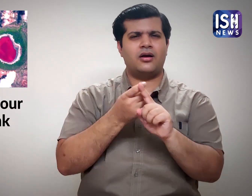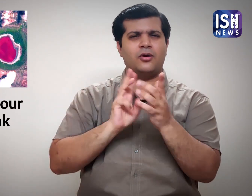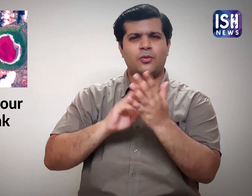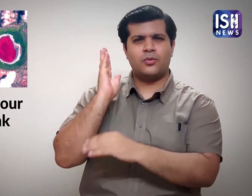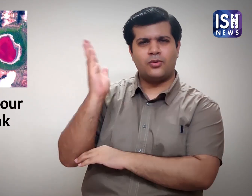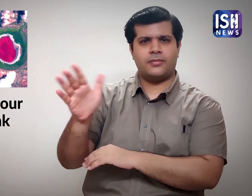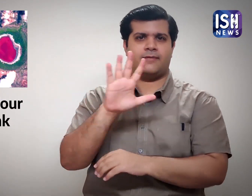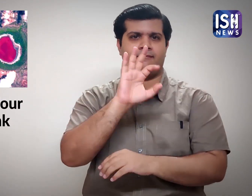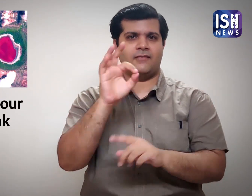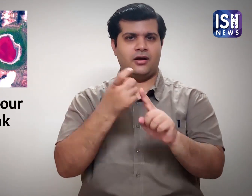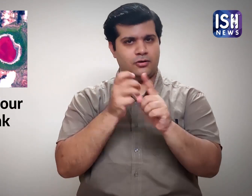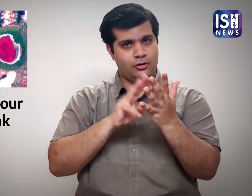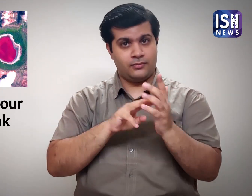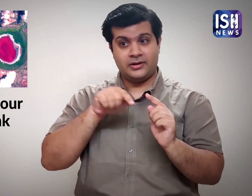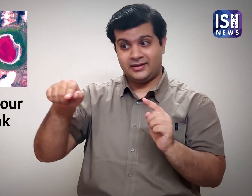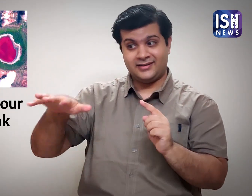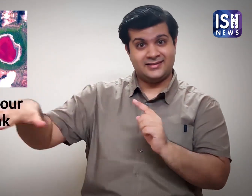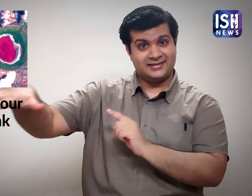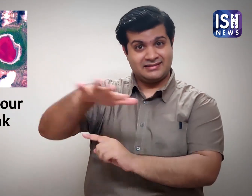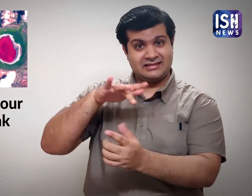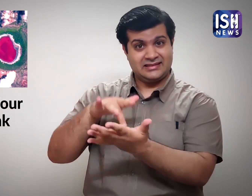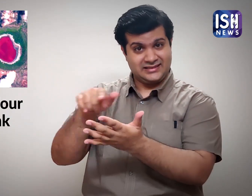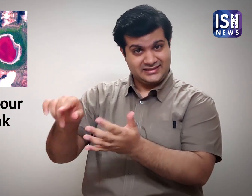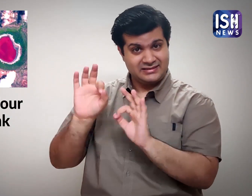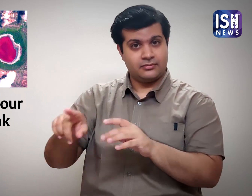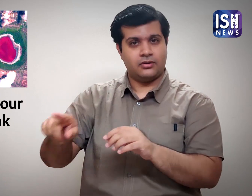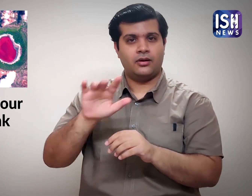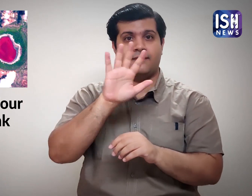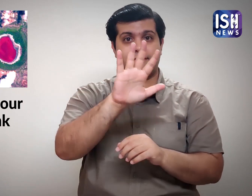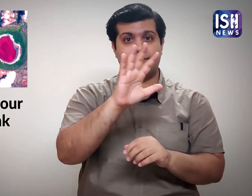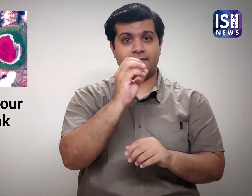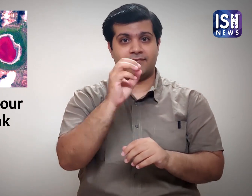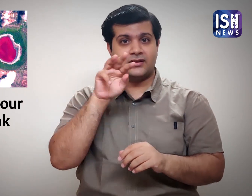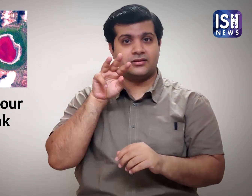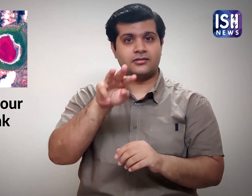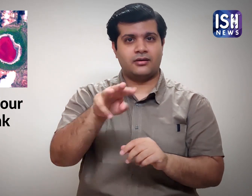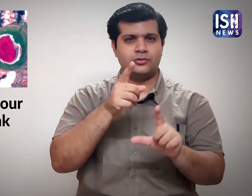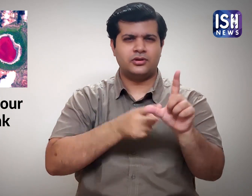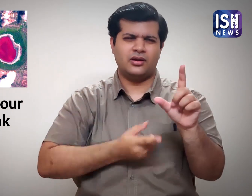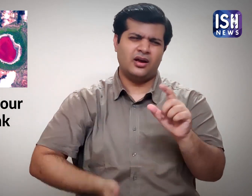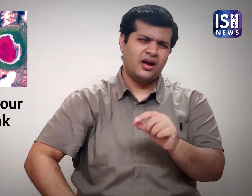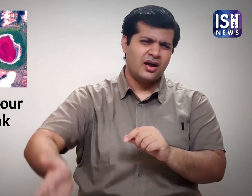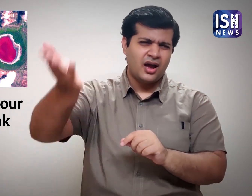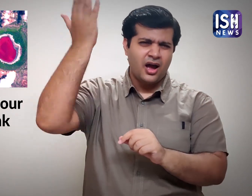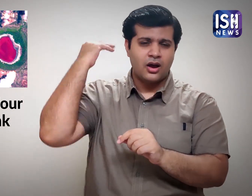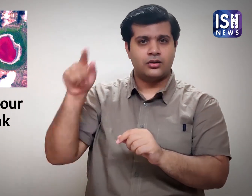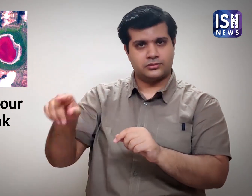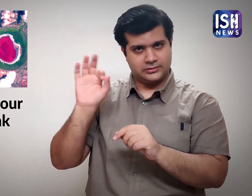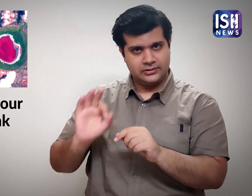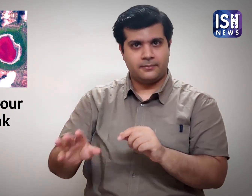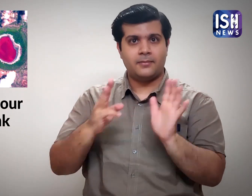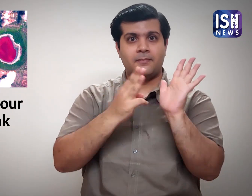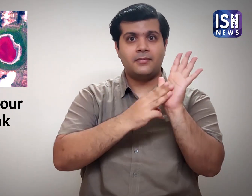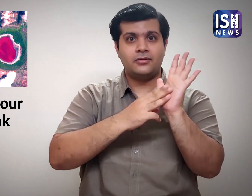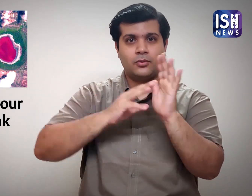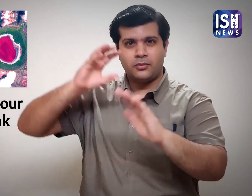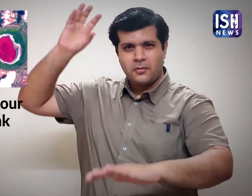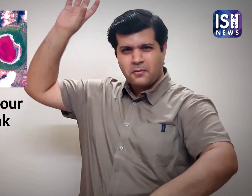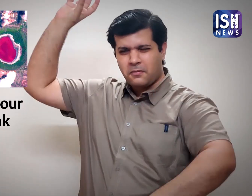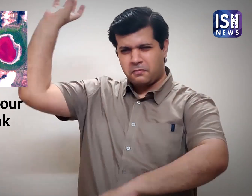km from Mumbai some 50,000 years ago a meteor